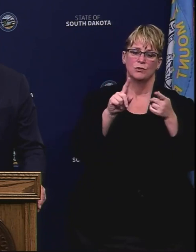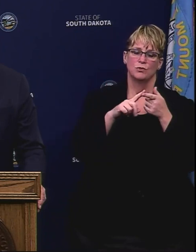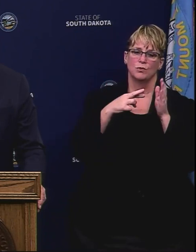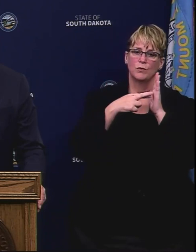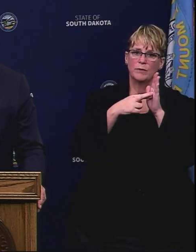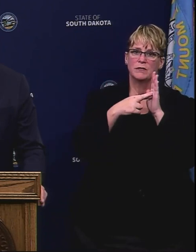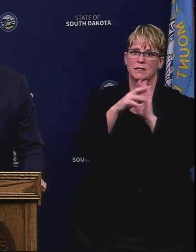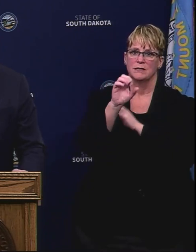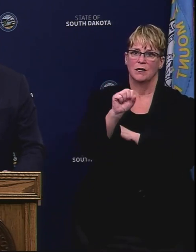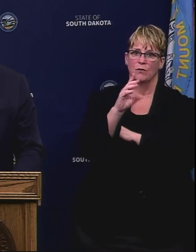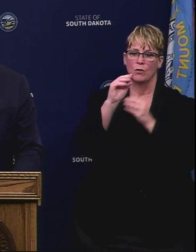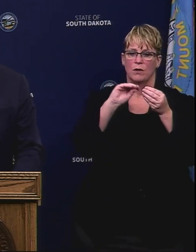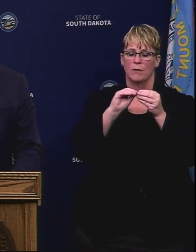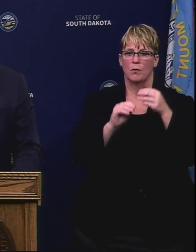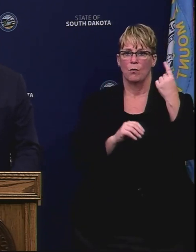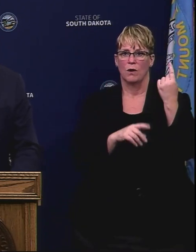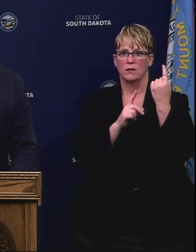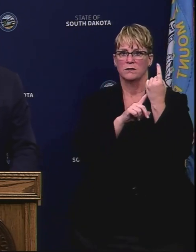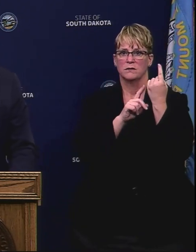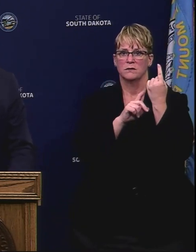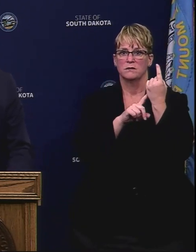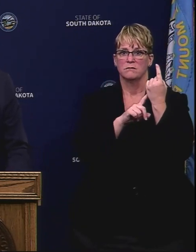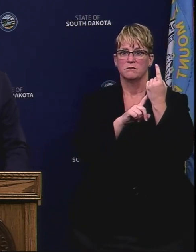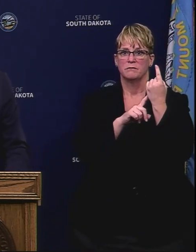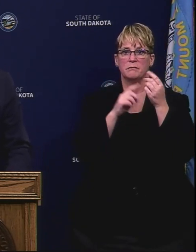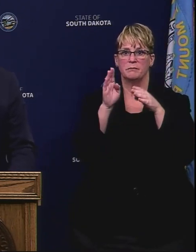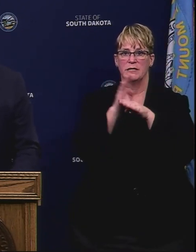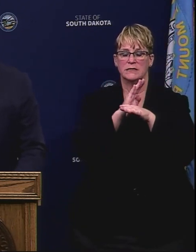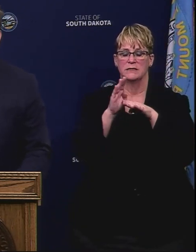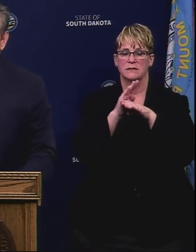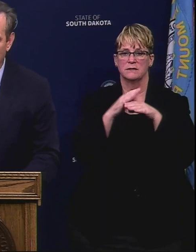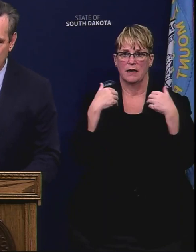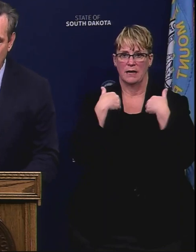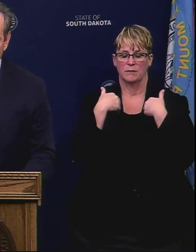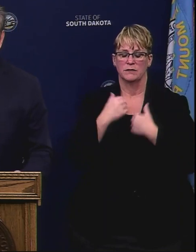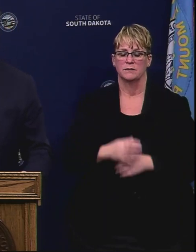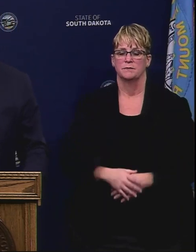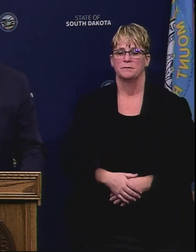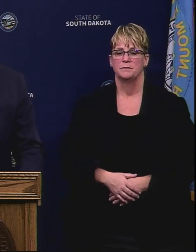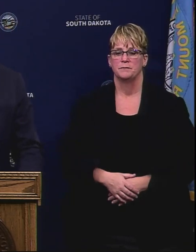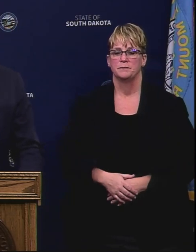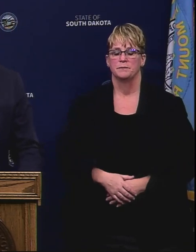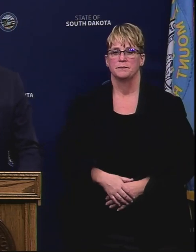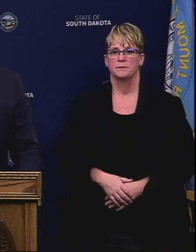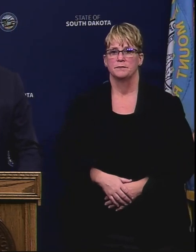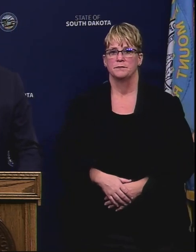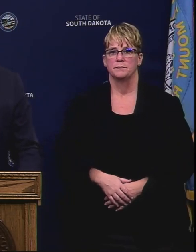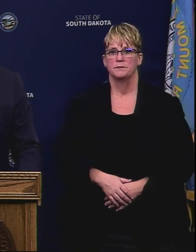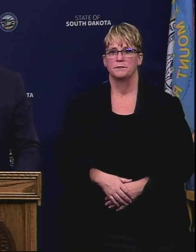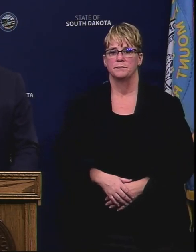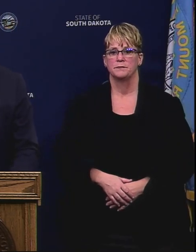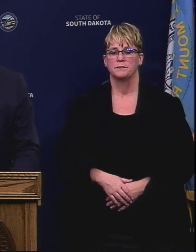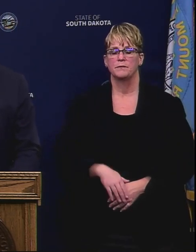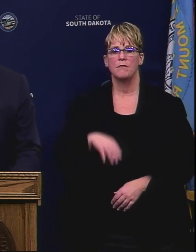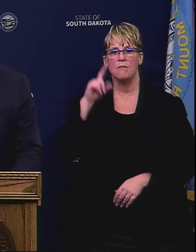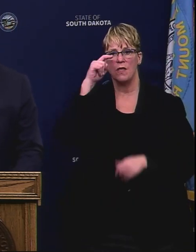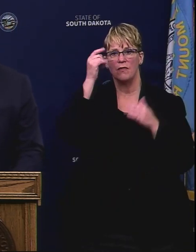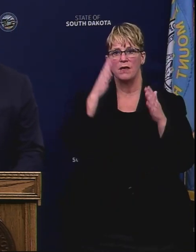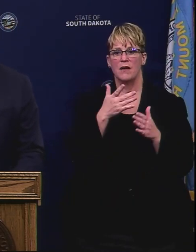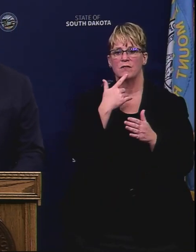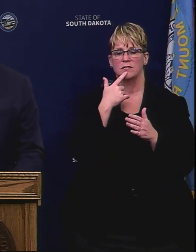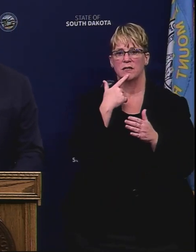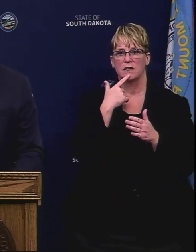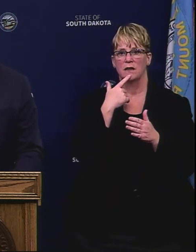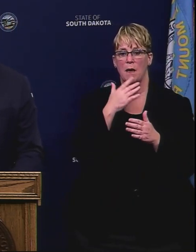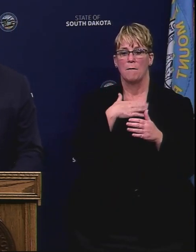represent South Dakota's number one industry. As the governor mentioned my immediate focus will be helping our